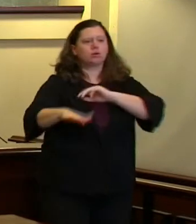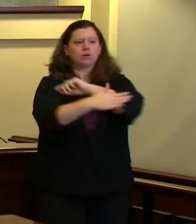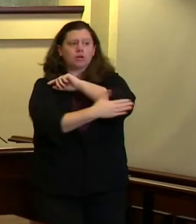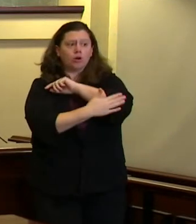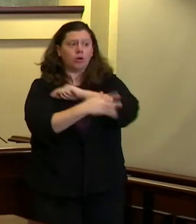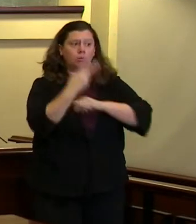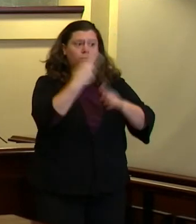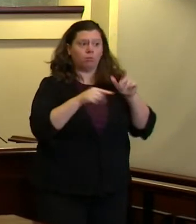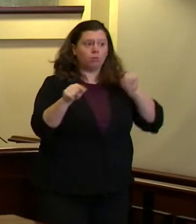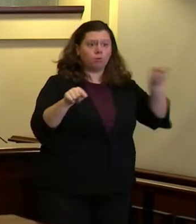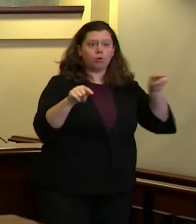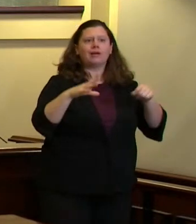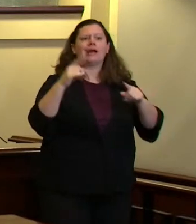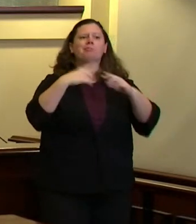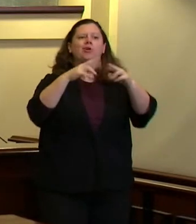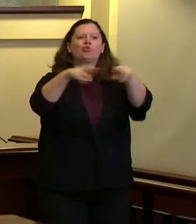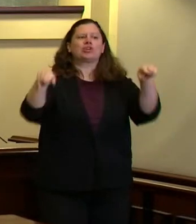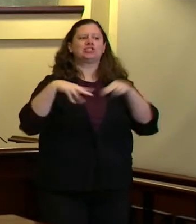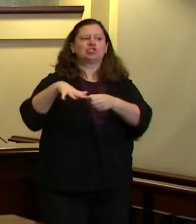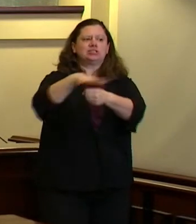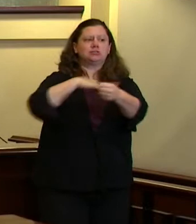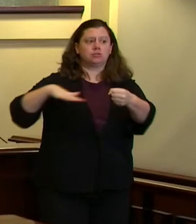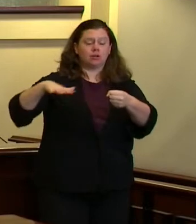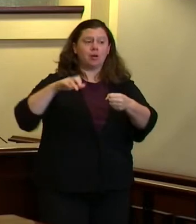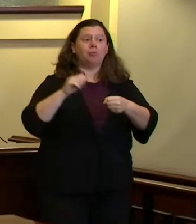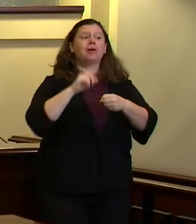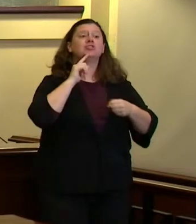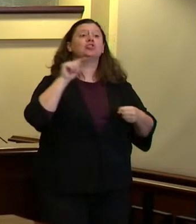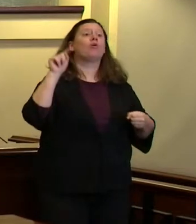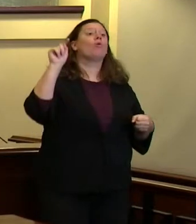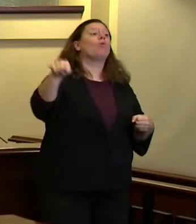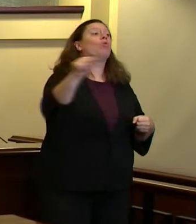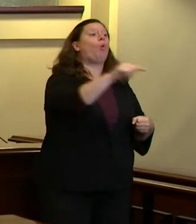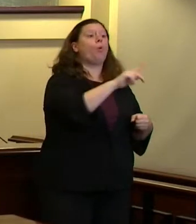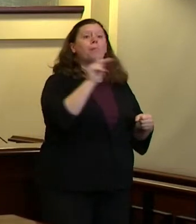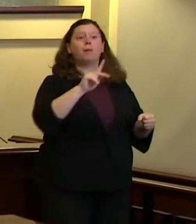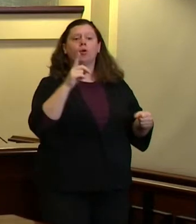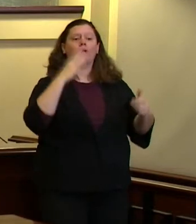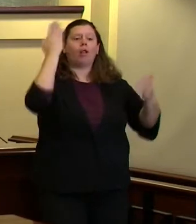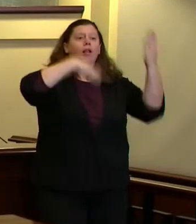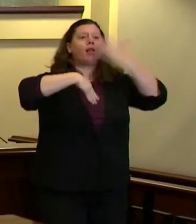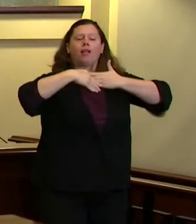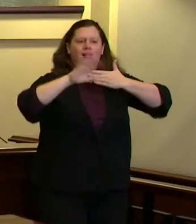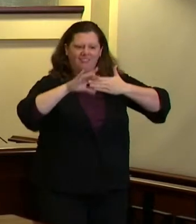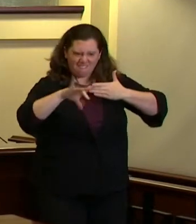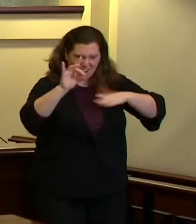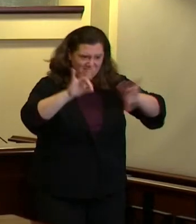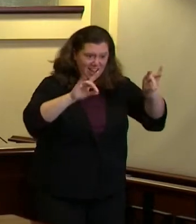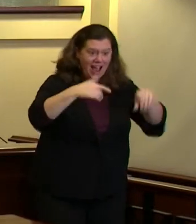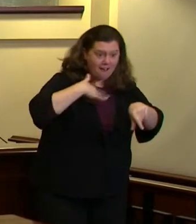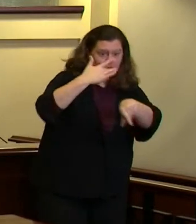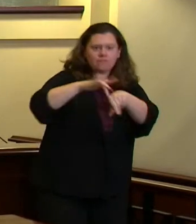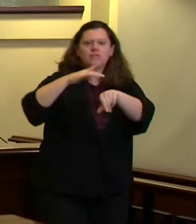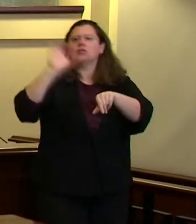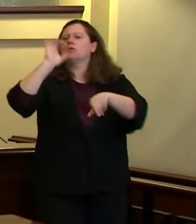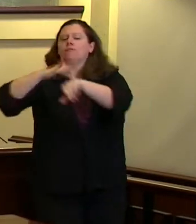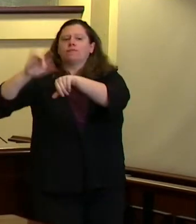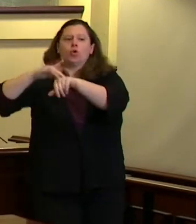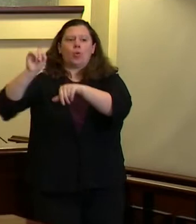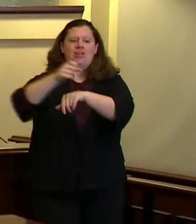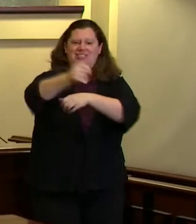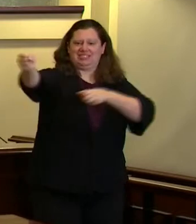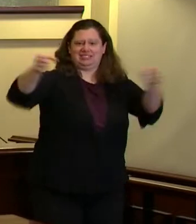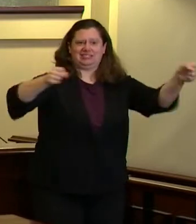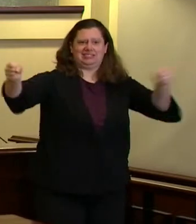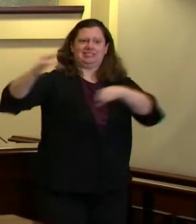as many people as quickly and humanely off the sidewalks as possible we also agree that we don't